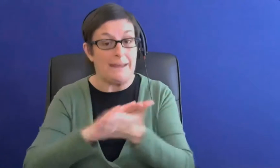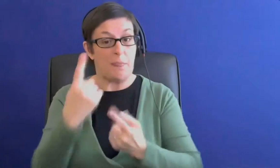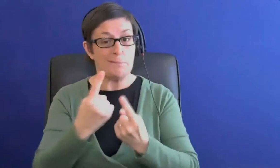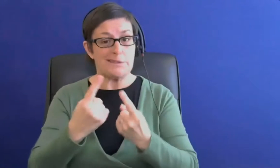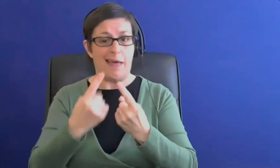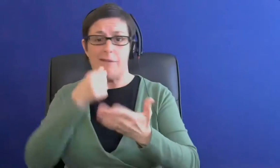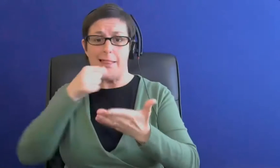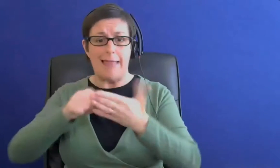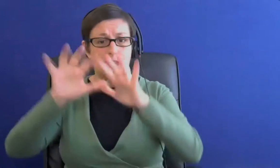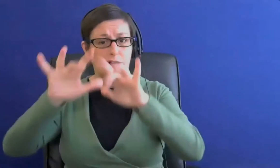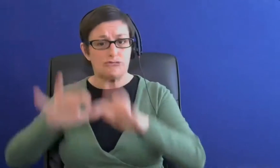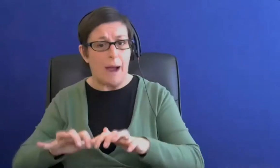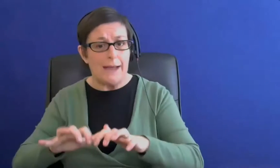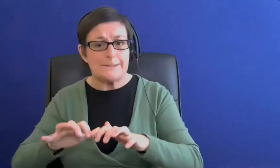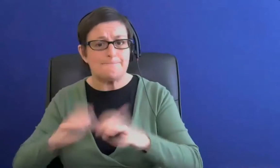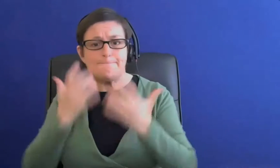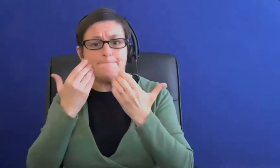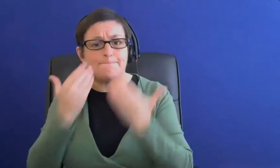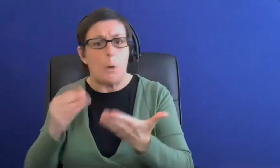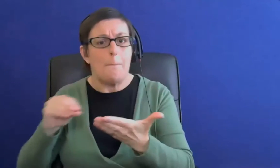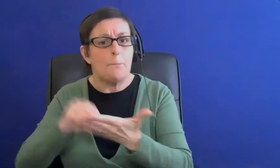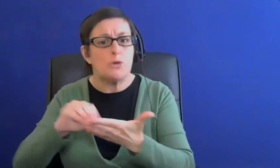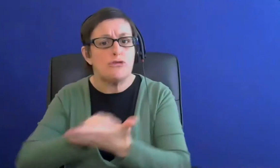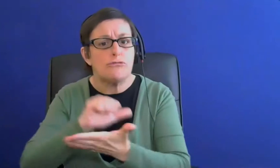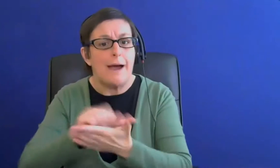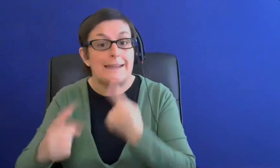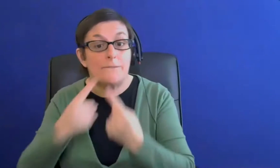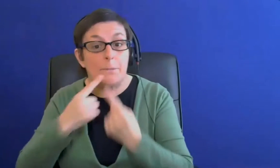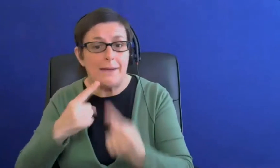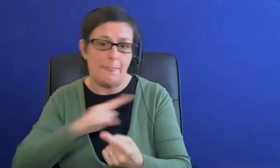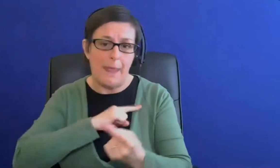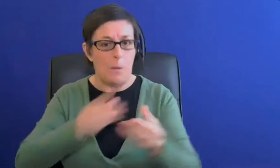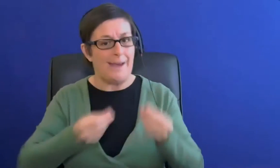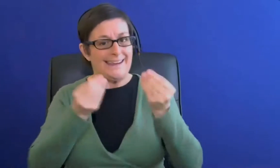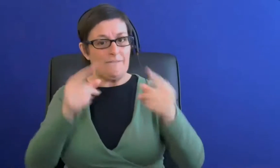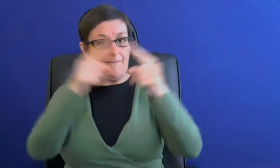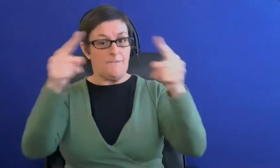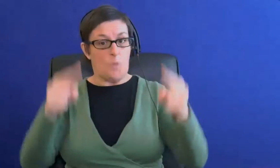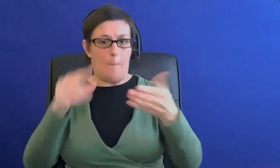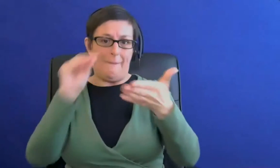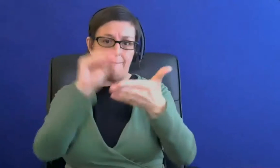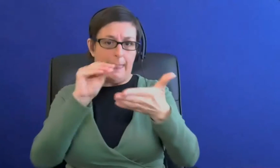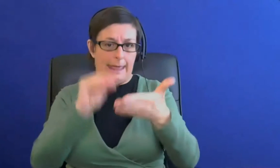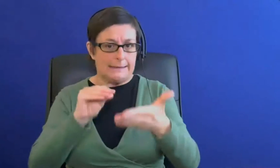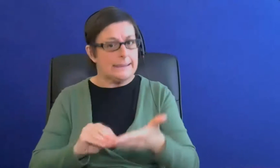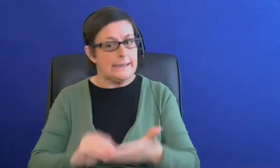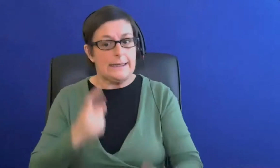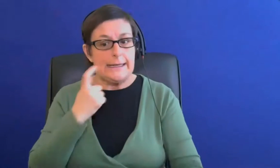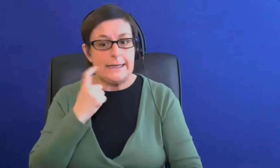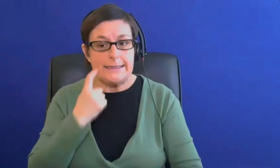in the sector because we understood students were struggling a little bit okay thank you um